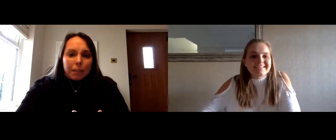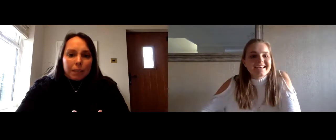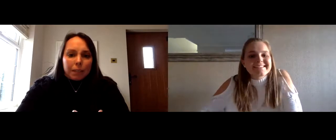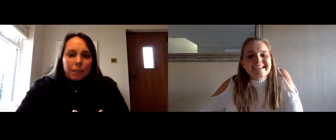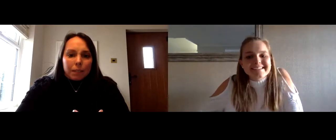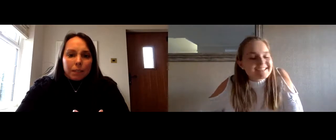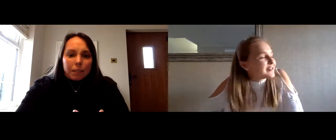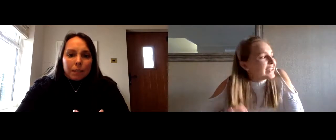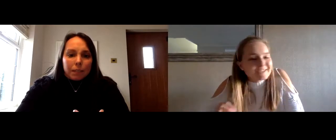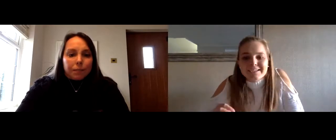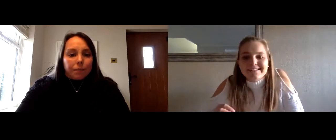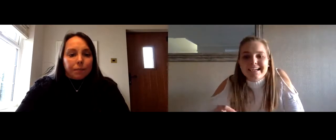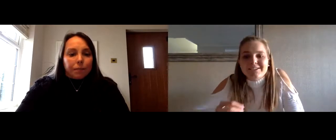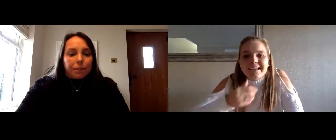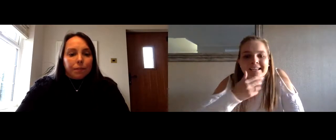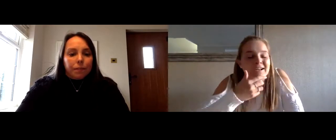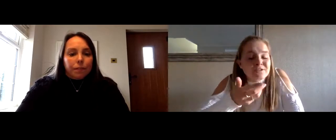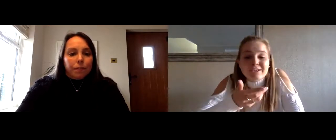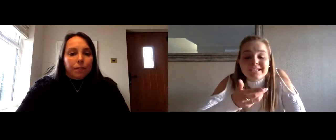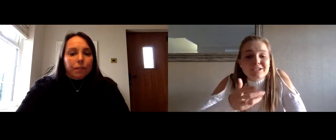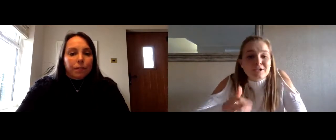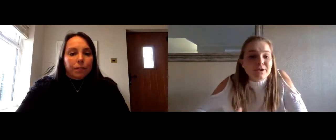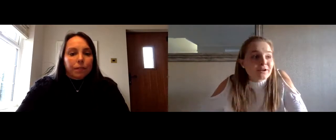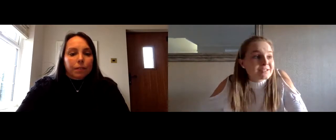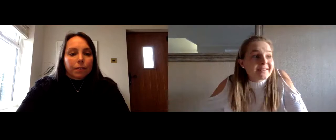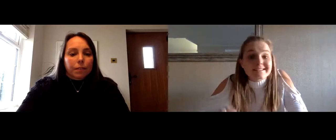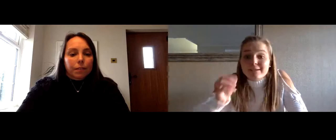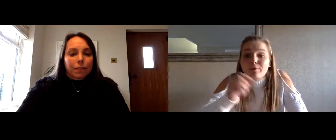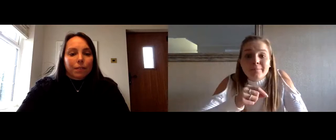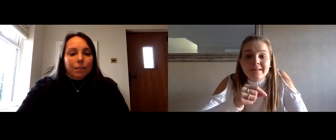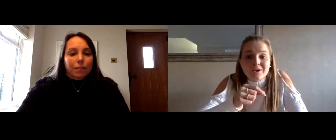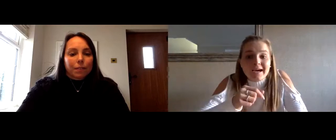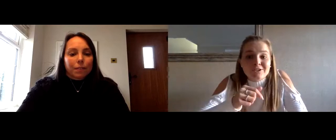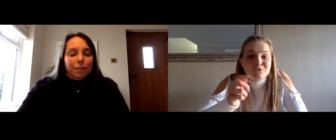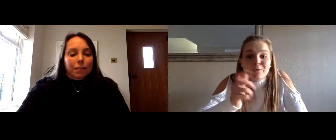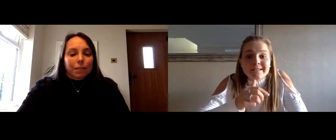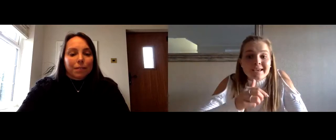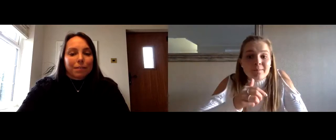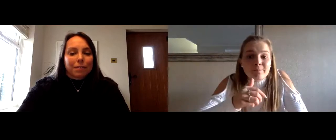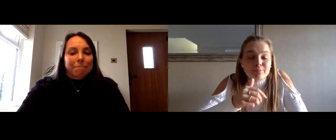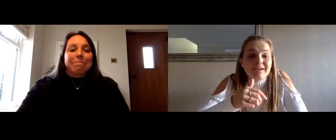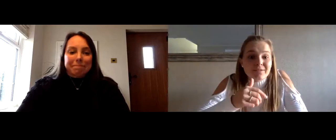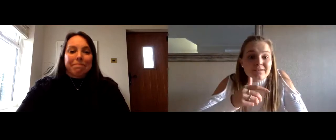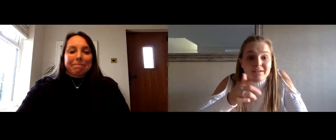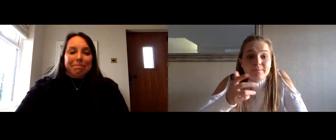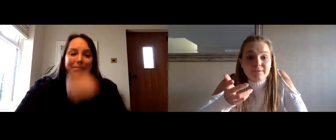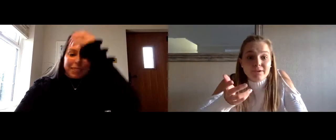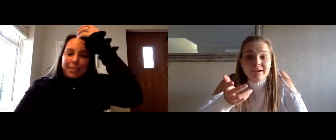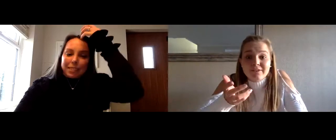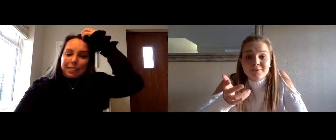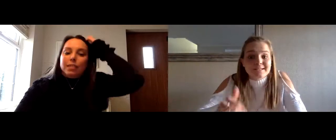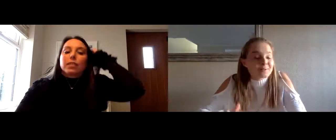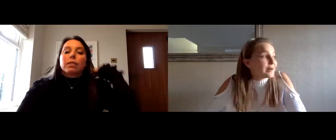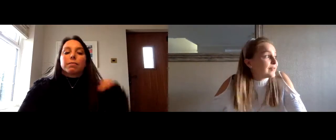it's it's it's really interesting actually and obviously you touched upon actually the disappointment that you had just one year previous to